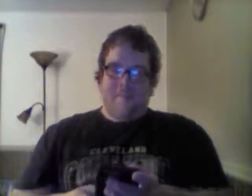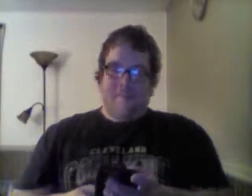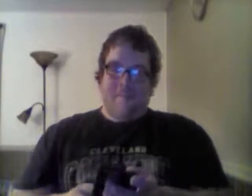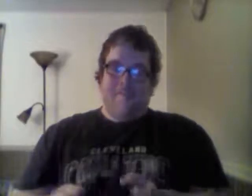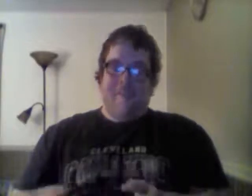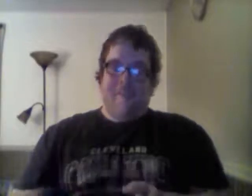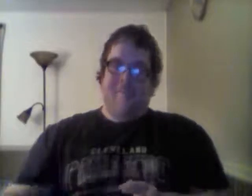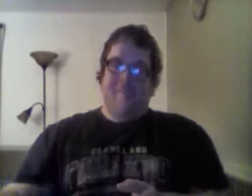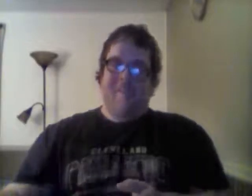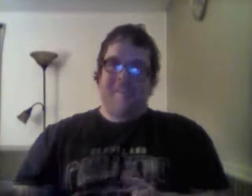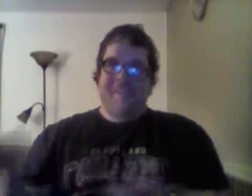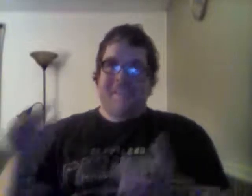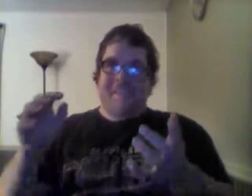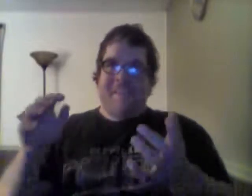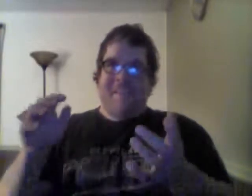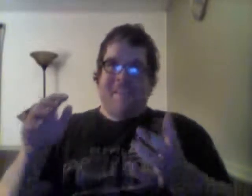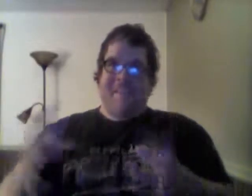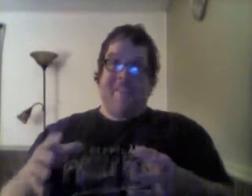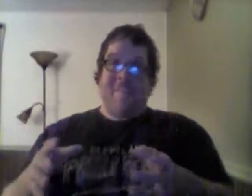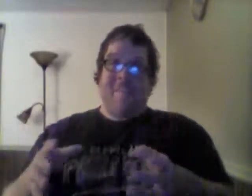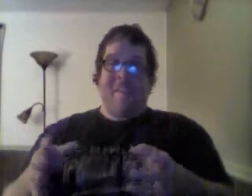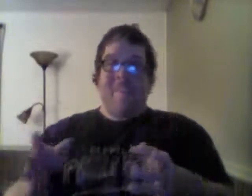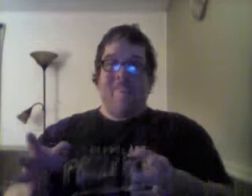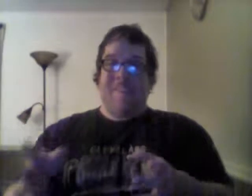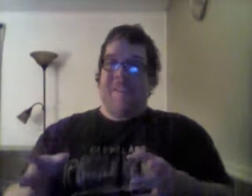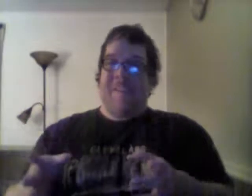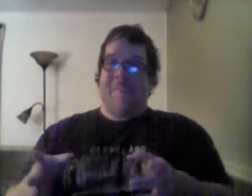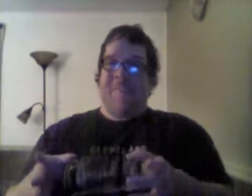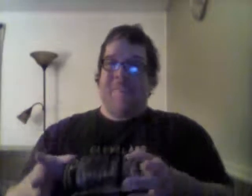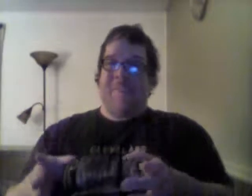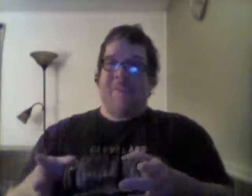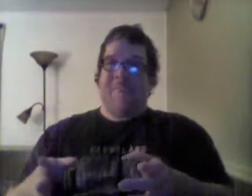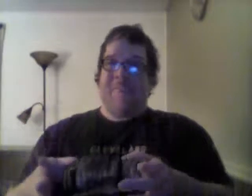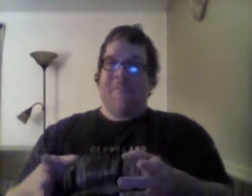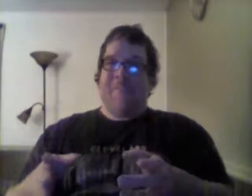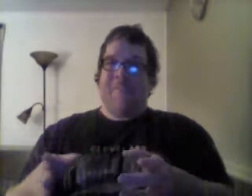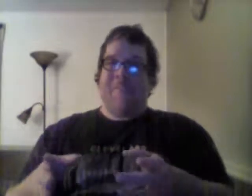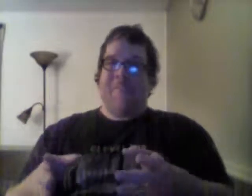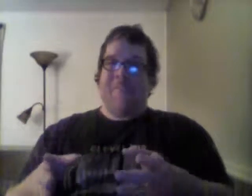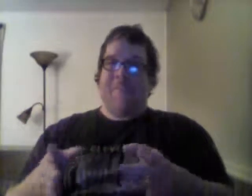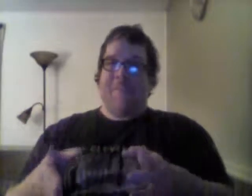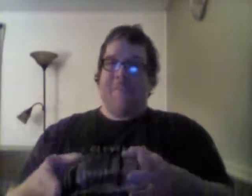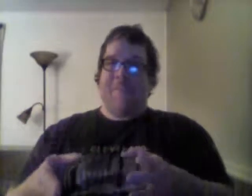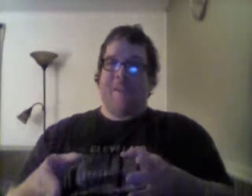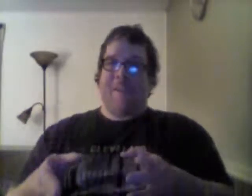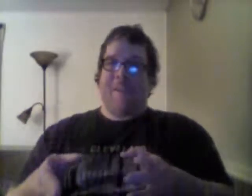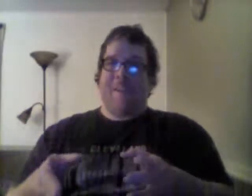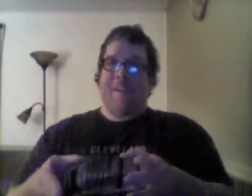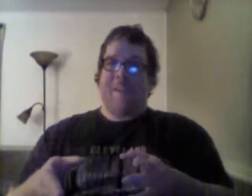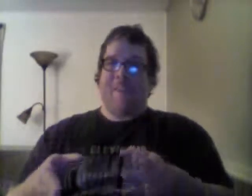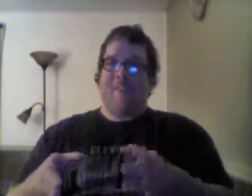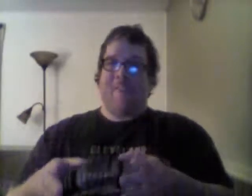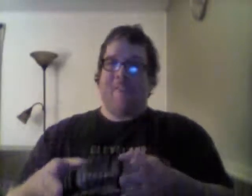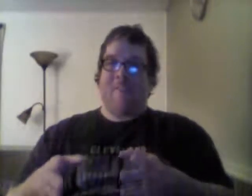Suicide Bid, which is, it's a story that's been done before. Where it's a fraternity, this girl who